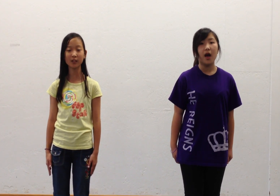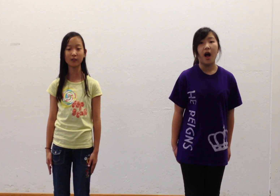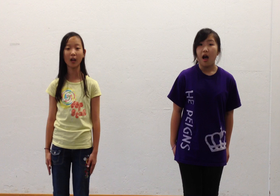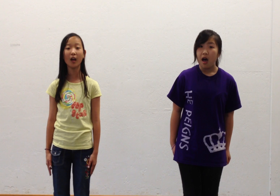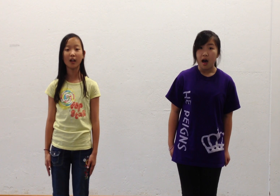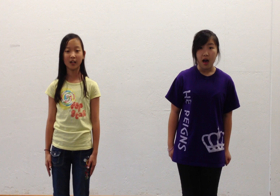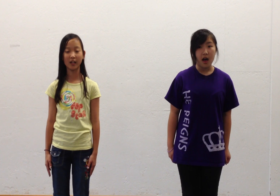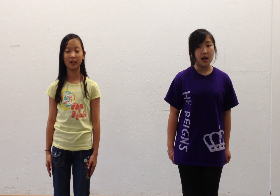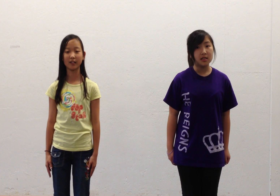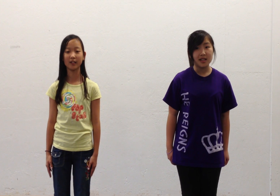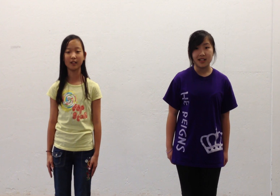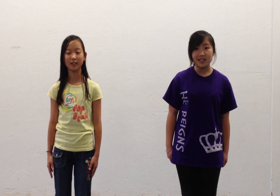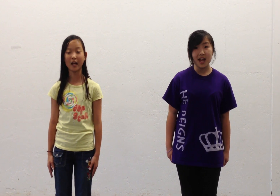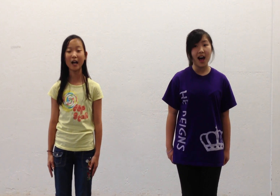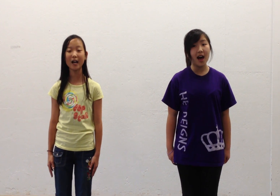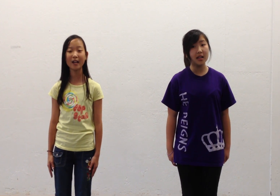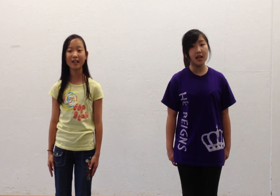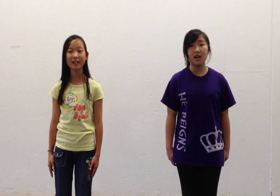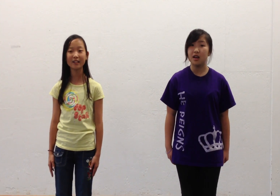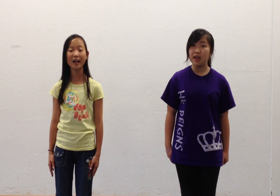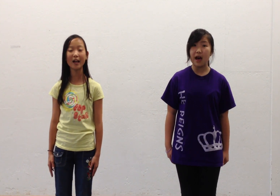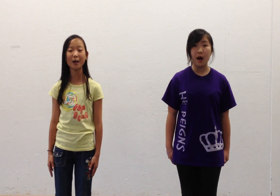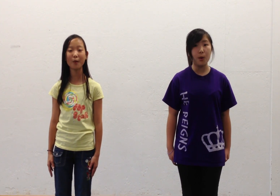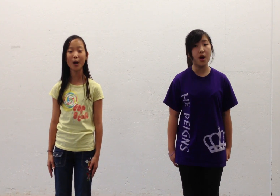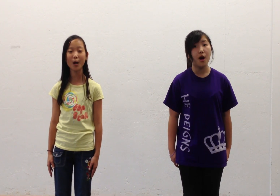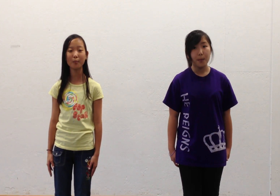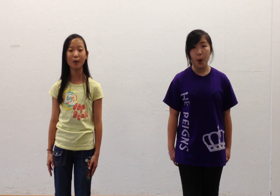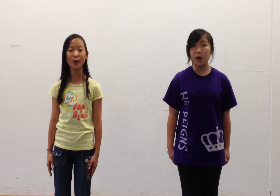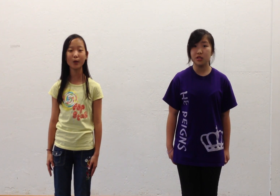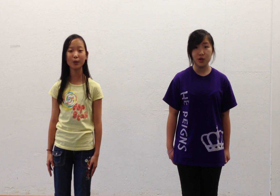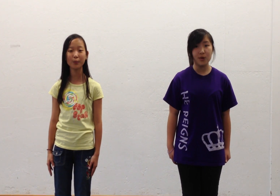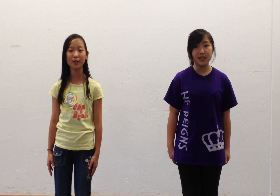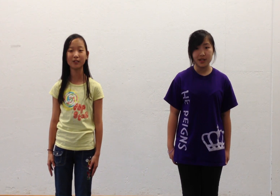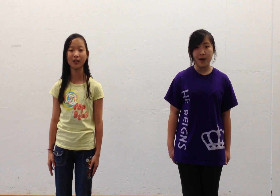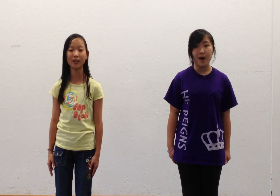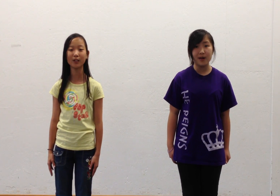and in dying that we are pardoned, in